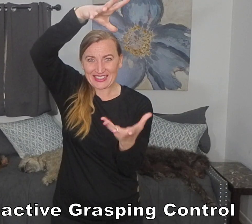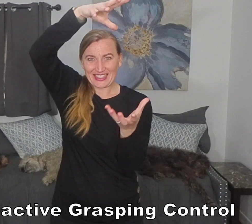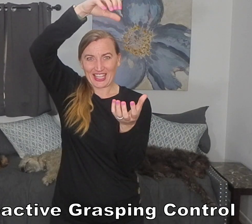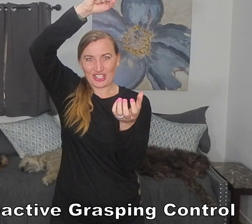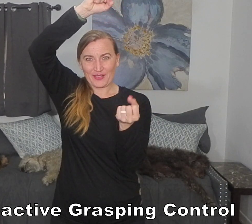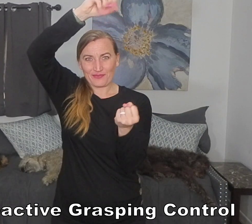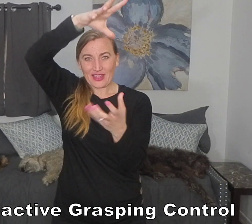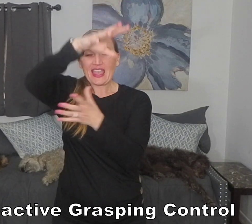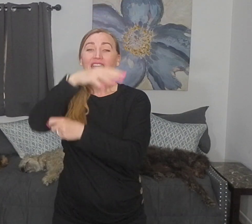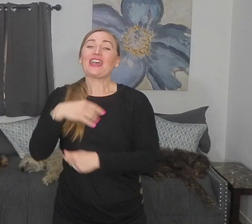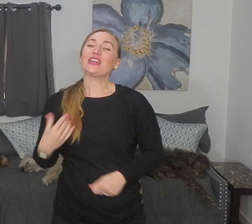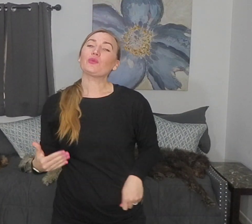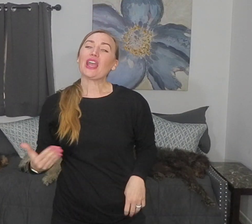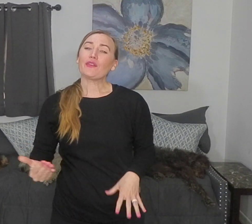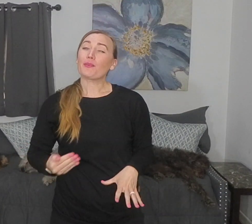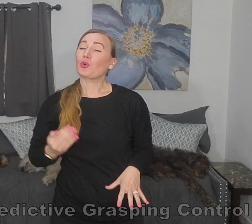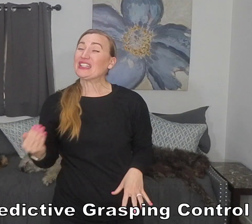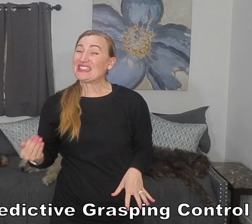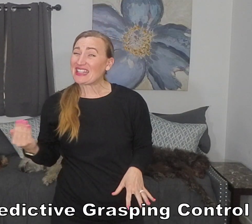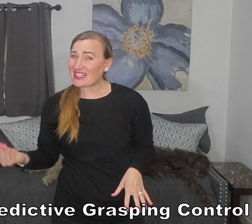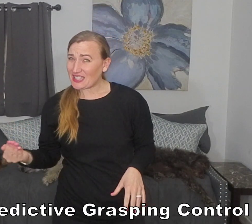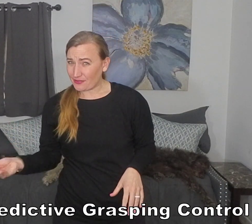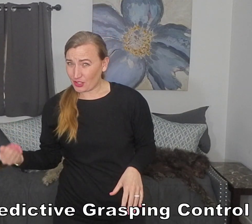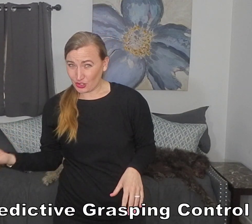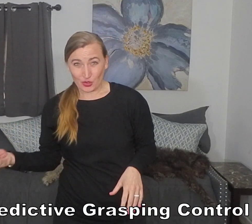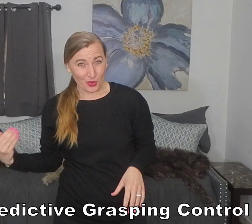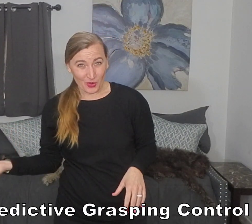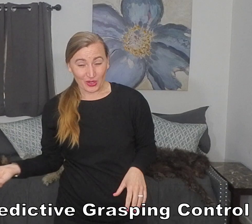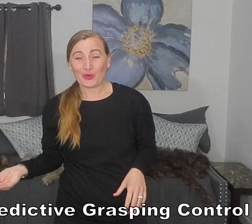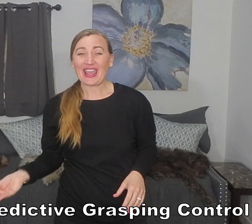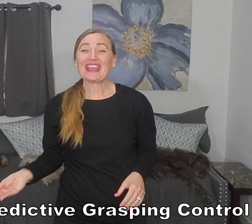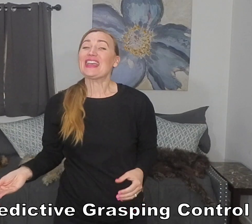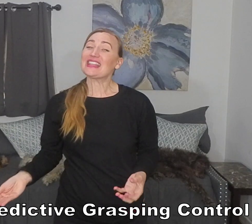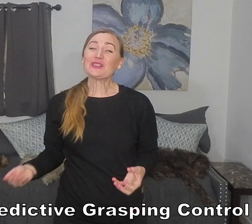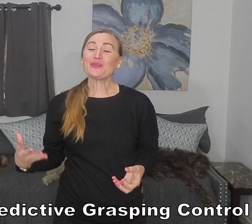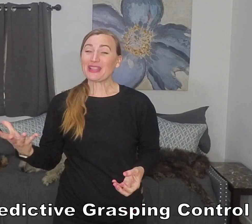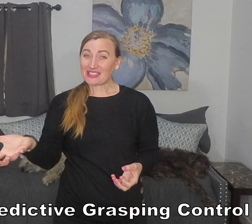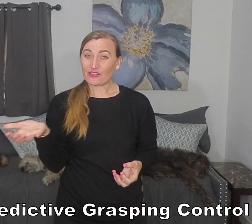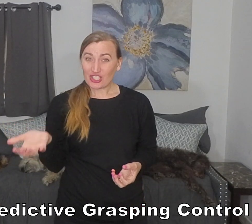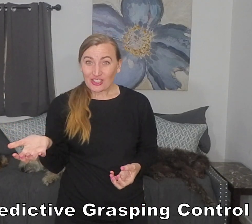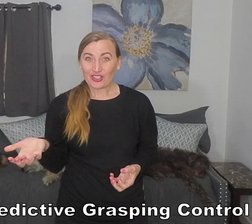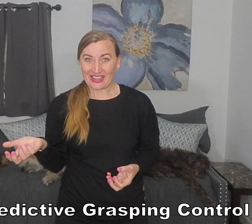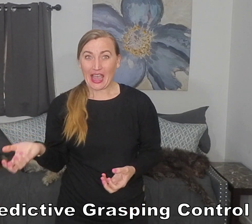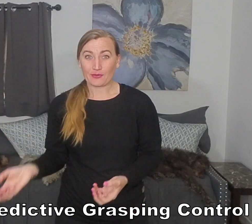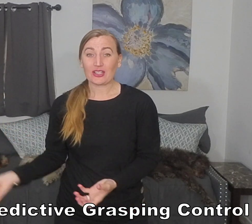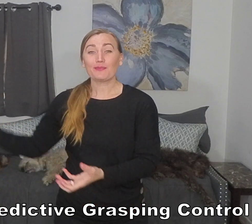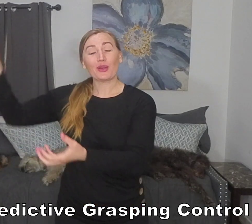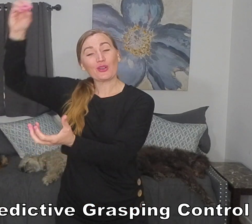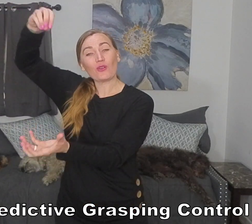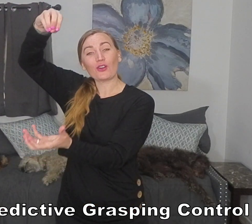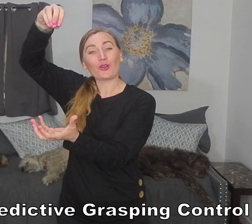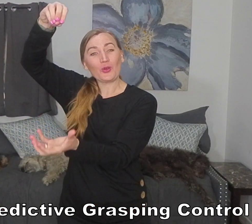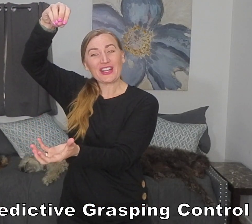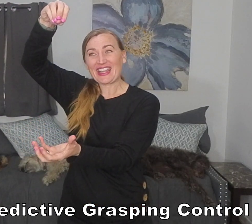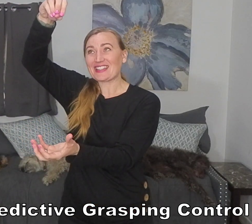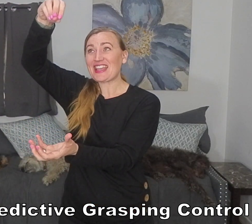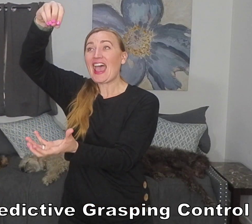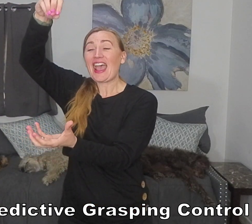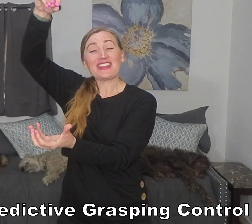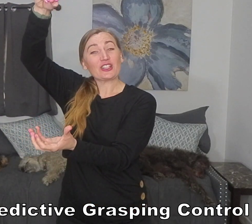and catch it. And then we have a predictive control. Okay. This would be as if she took the object, put it over her own hand and then